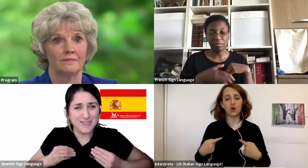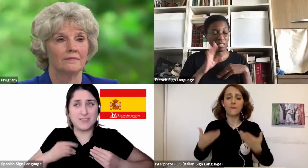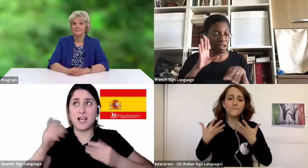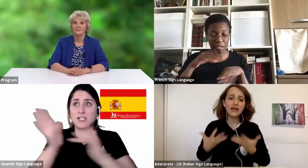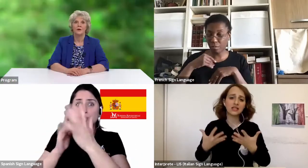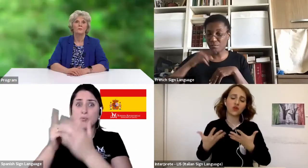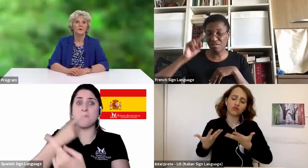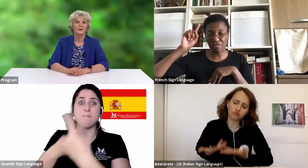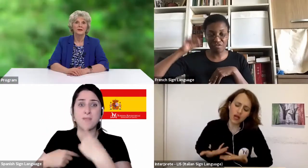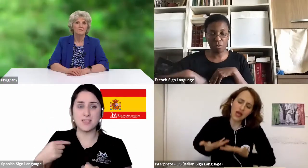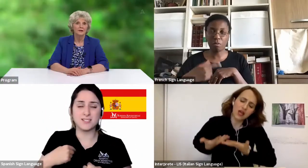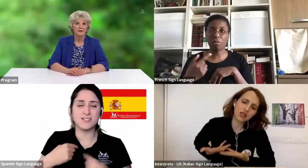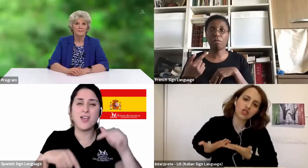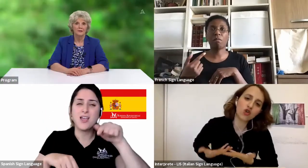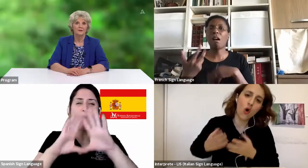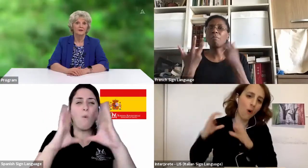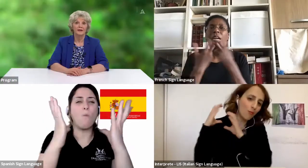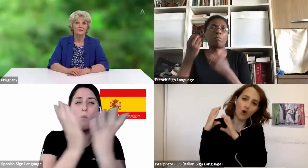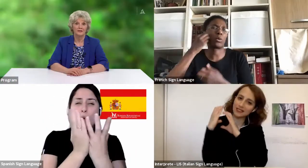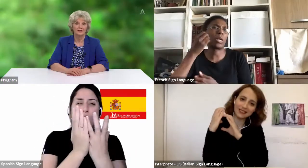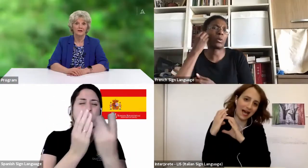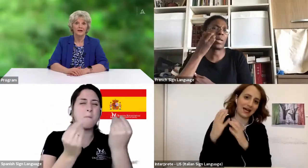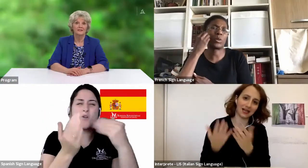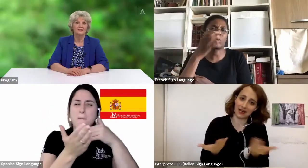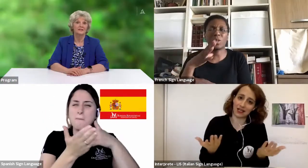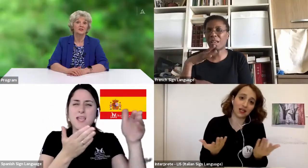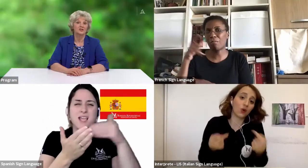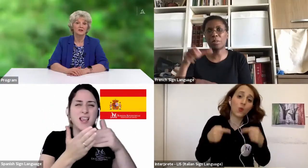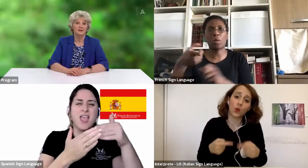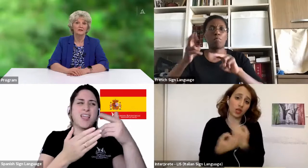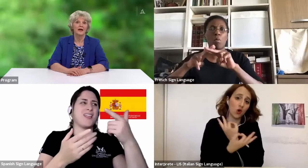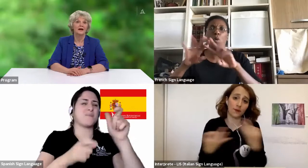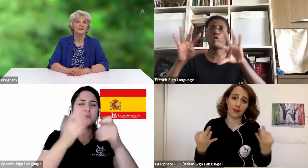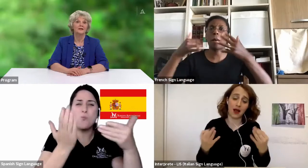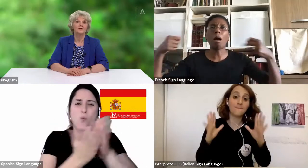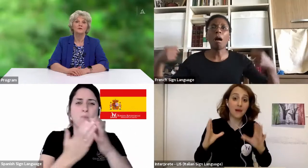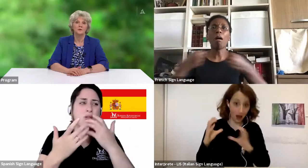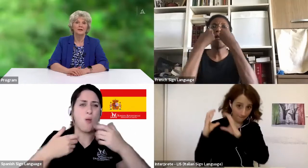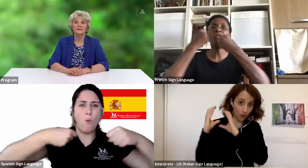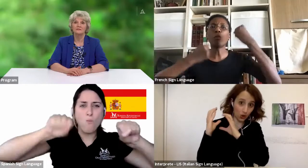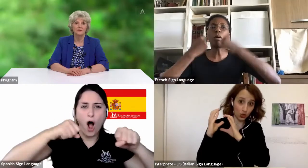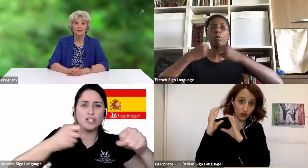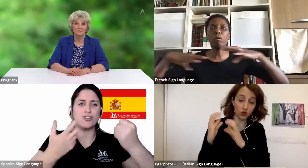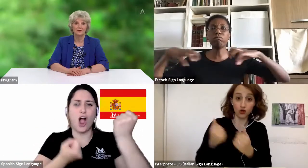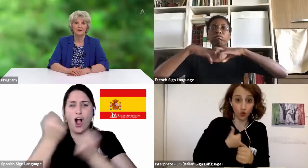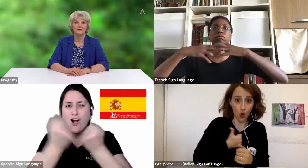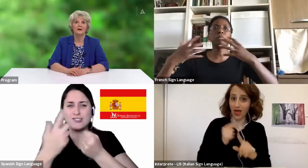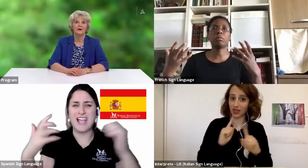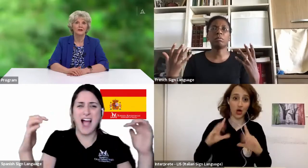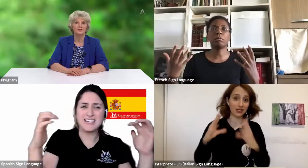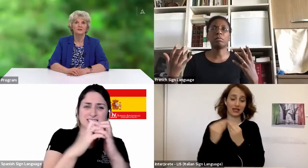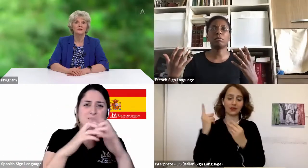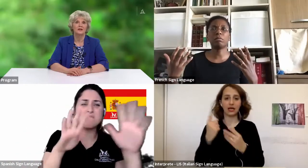More than a million people are killed in car accidents each year, and another 20 to 50 million